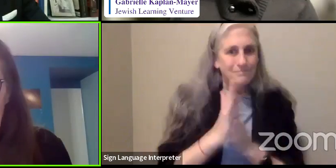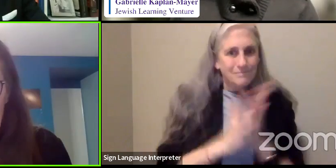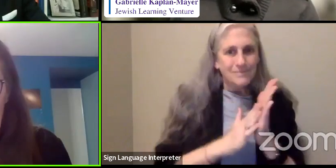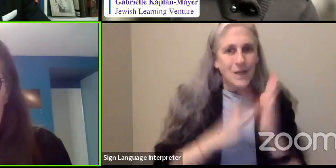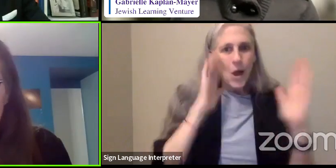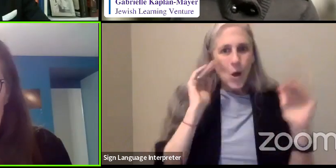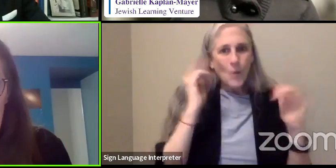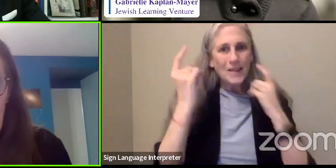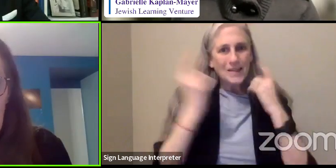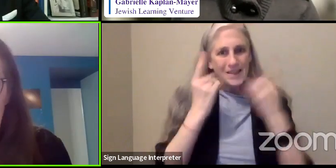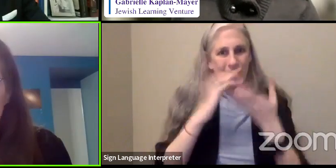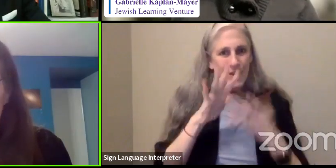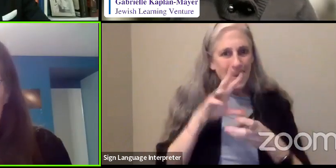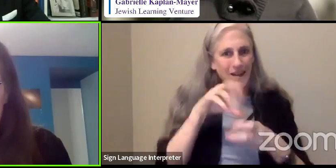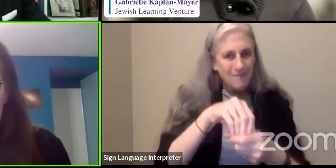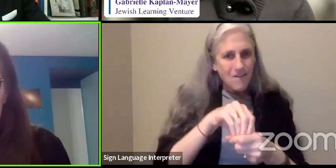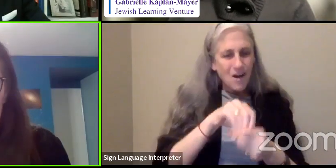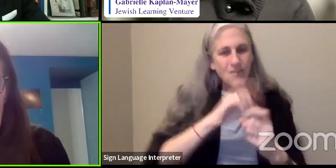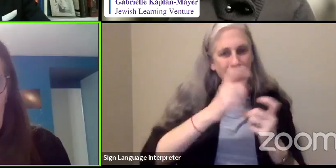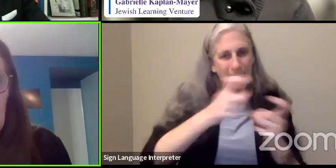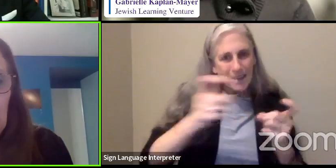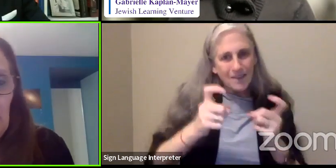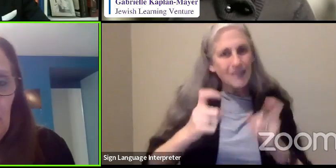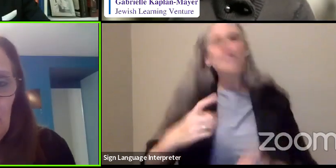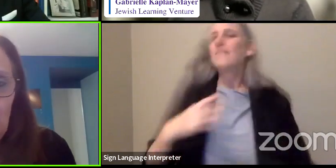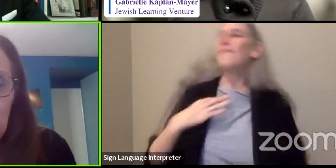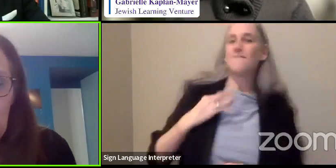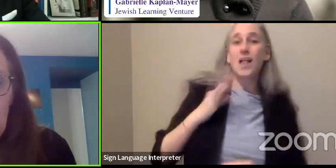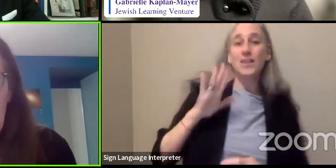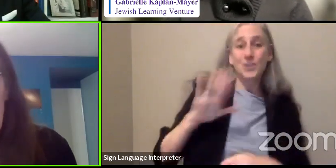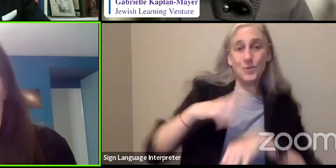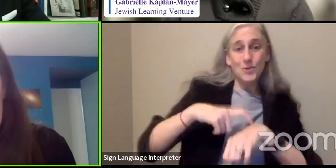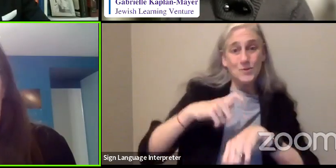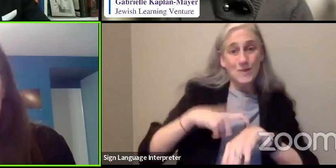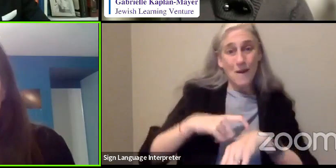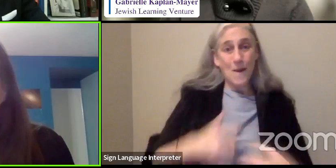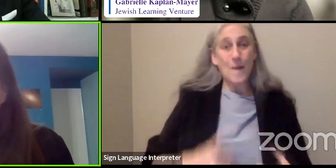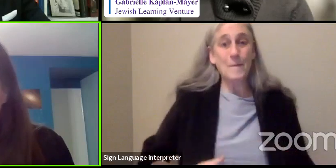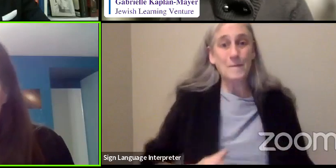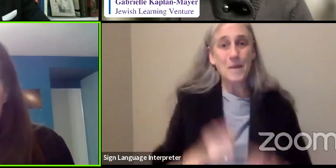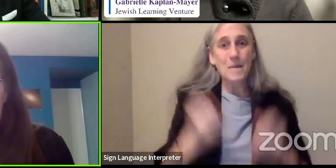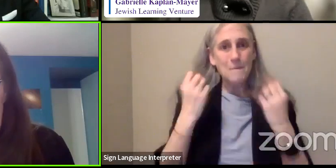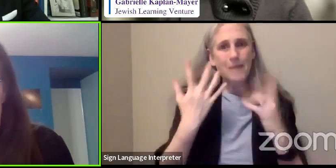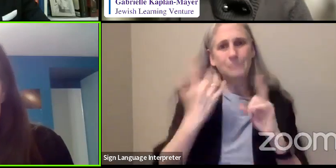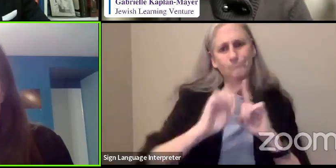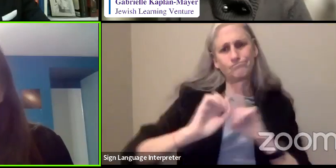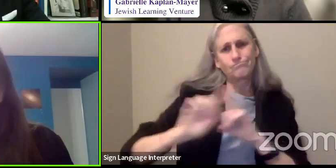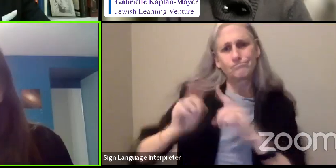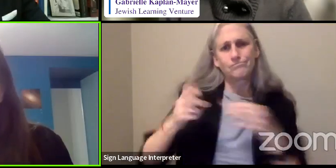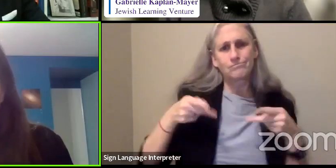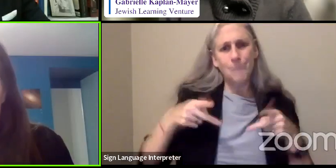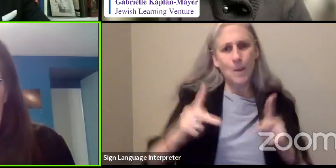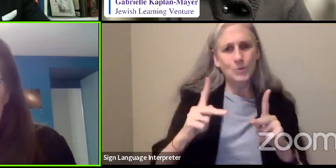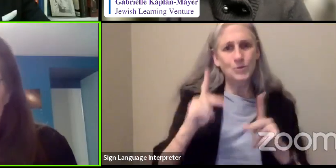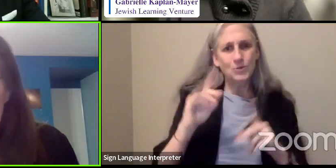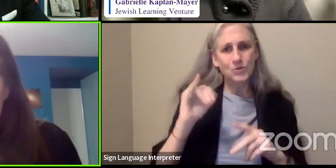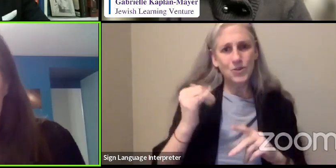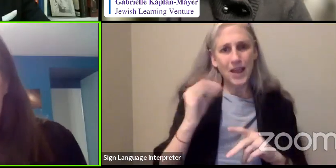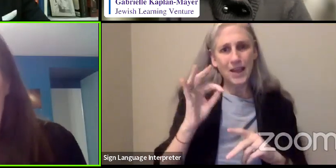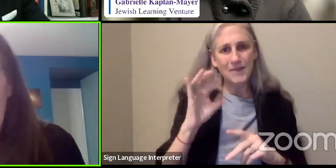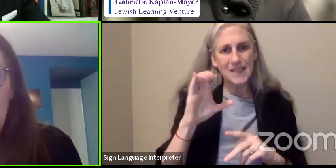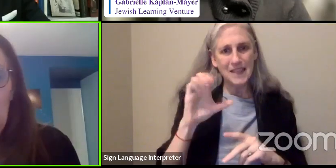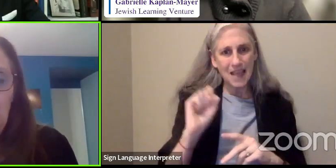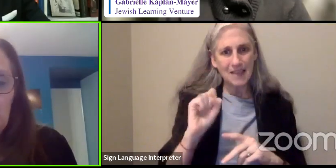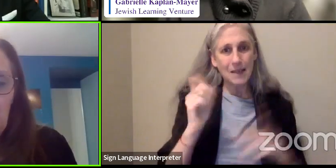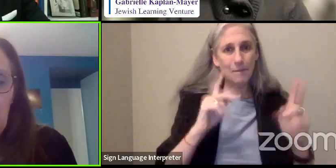consider getting involved either by giving or volunteering. Uh, we have lots of opportunities at JFCS, at the People Living with Disabilities